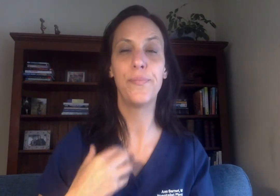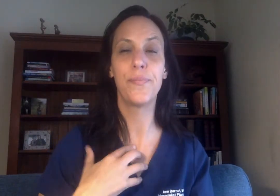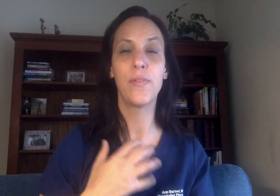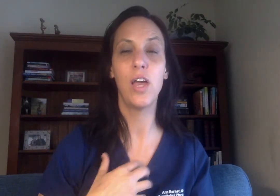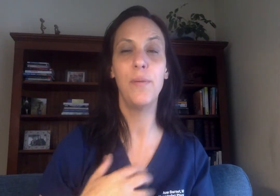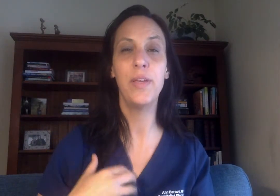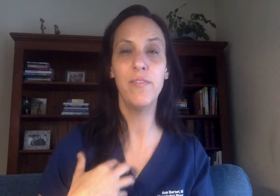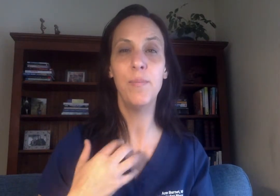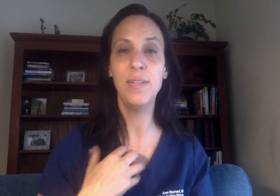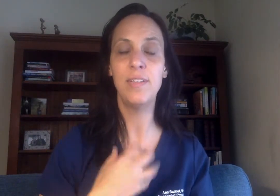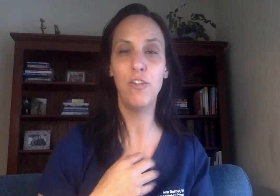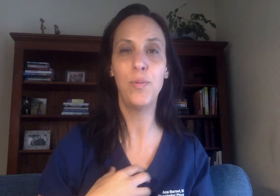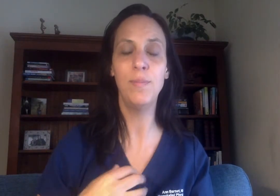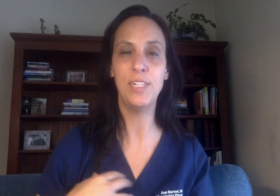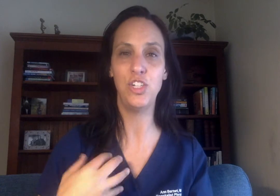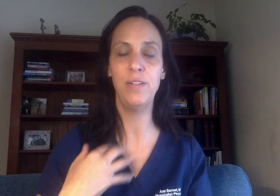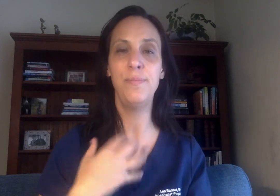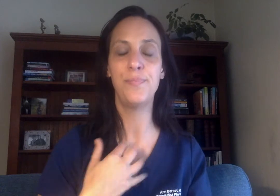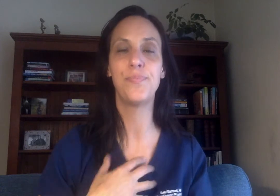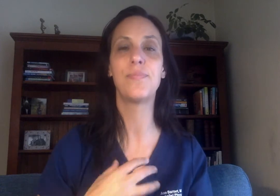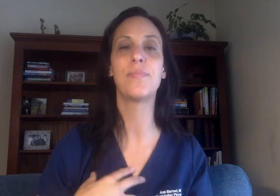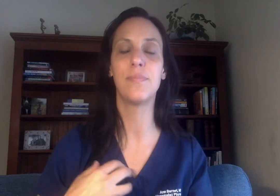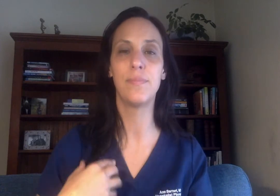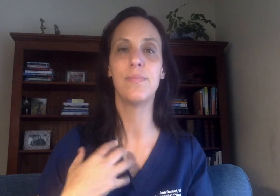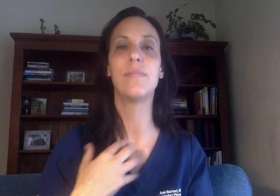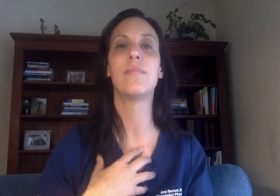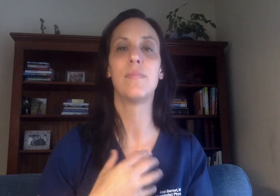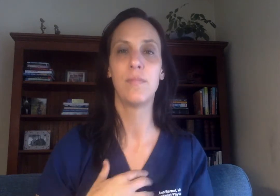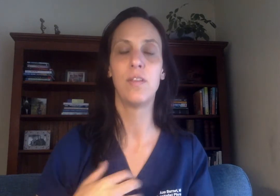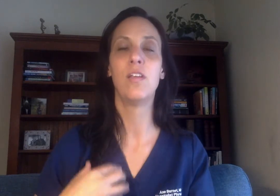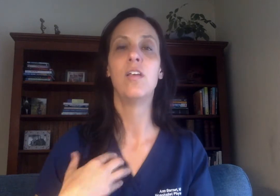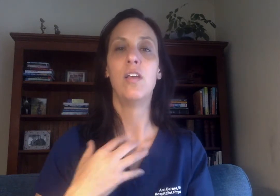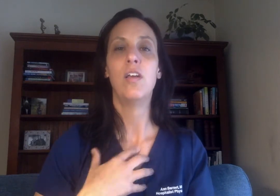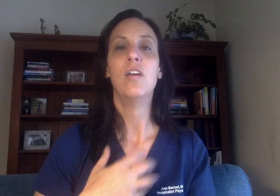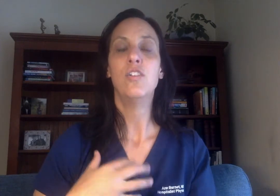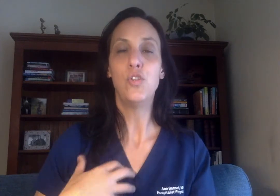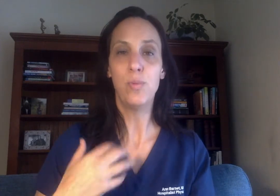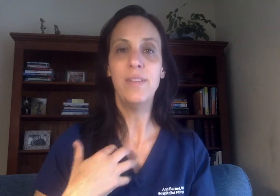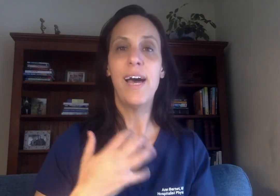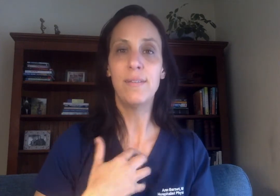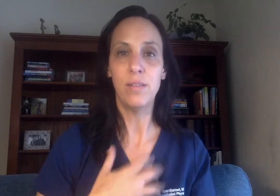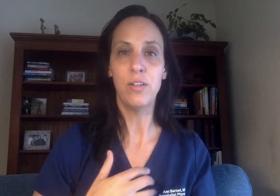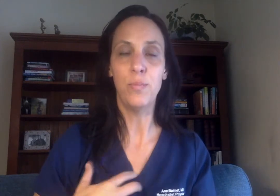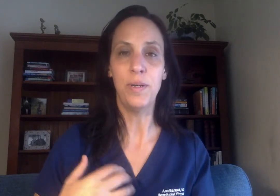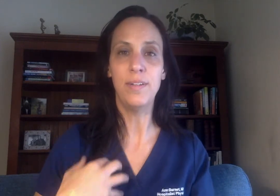I'm giving myself permission to relax a little bit.